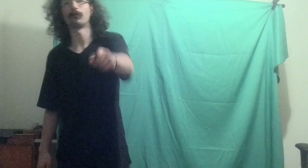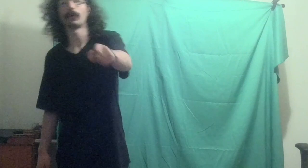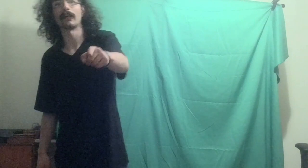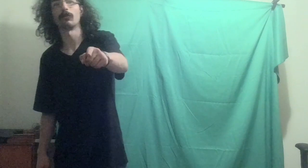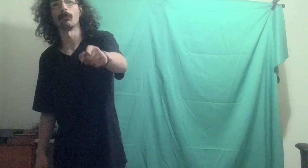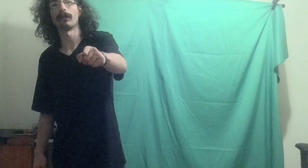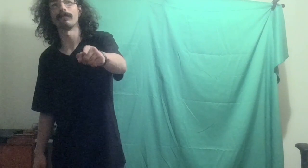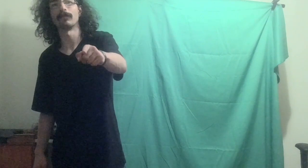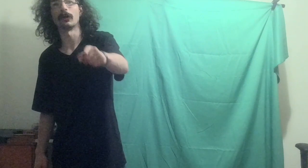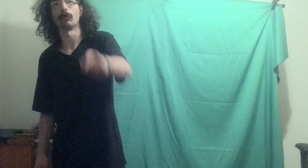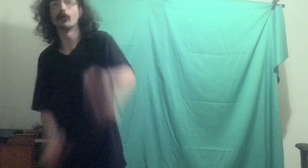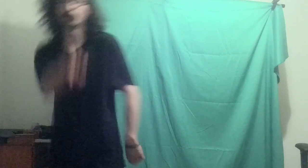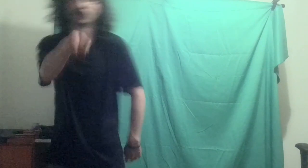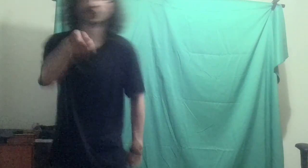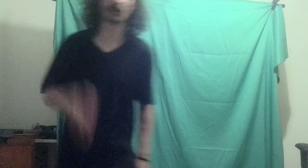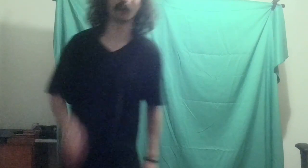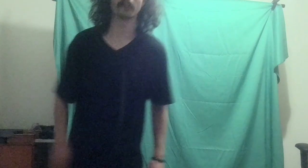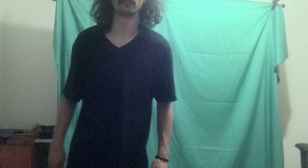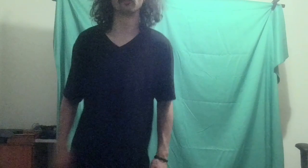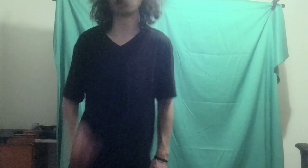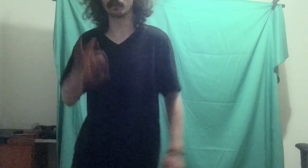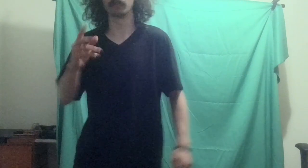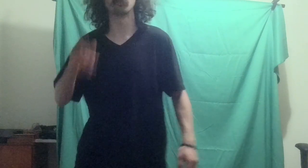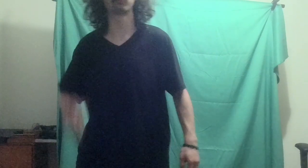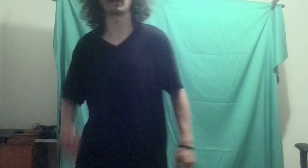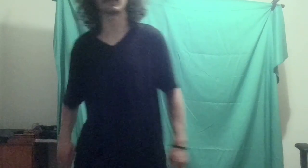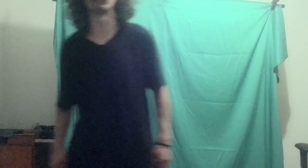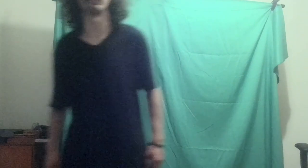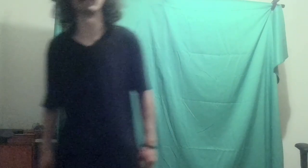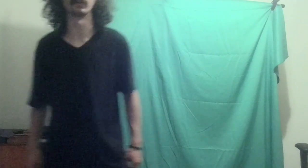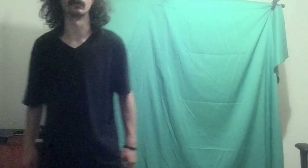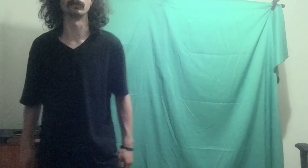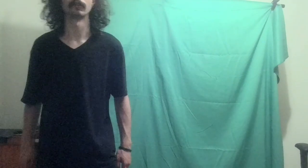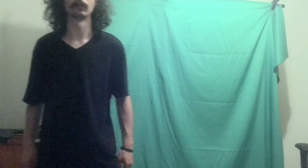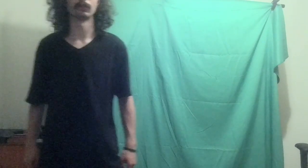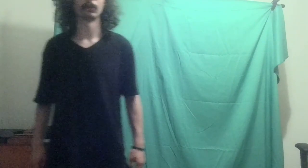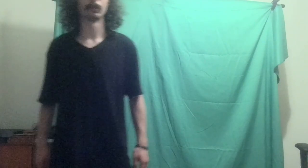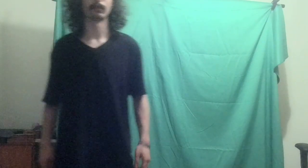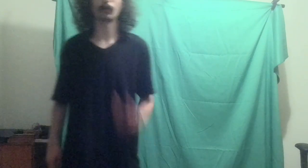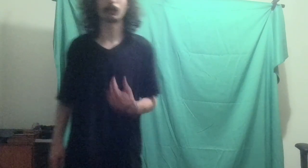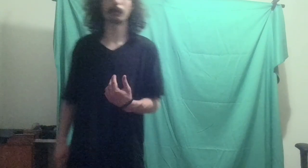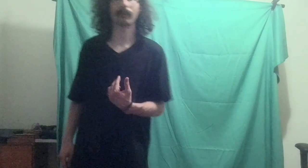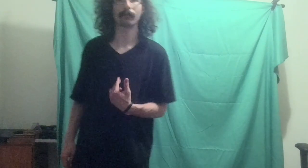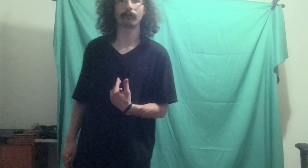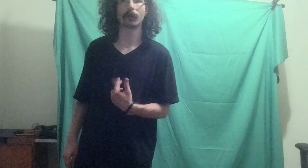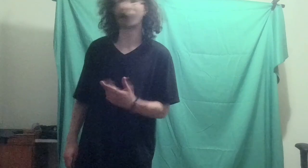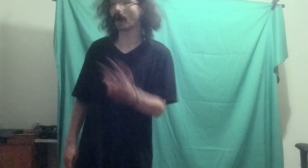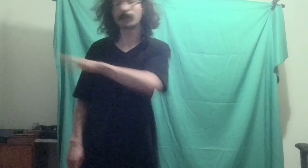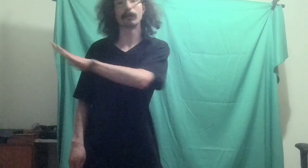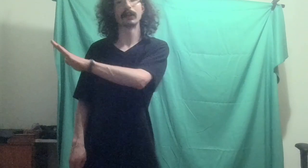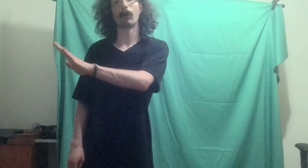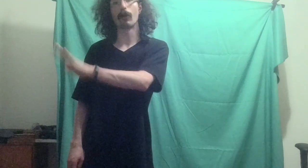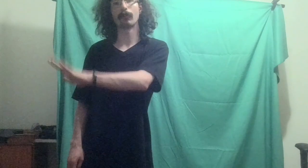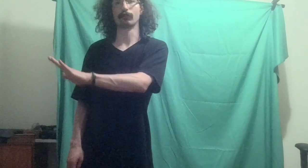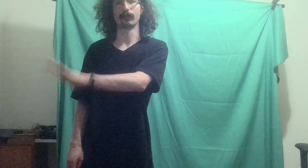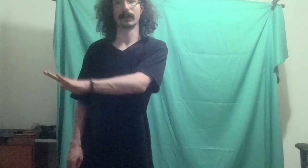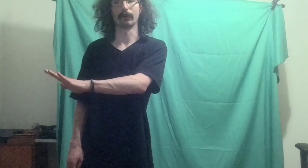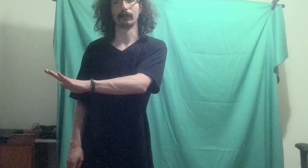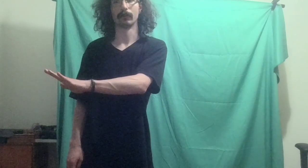only edited one video, you suck, you don't even try it, you videos, that wouldn't be fair for me or anybody, other creator to